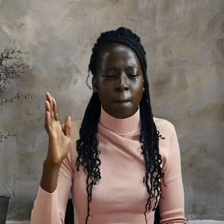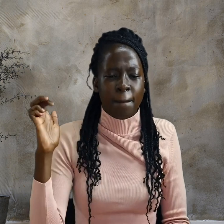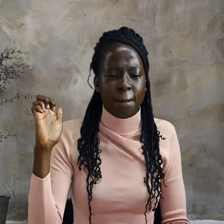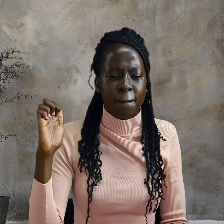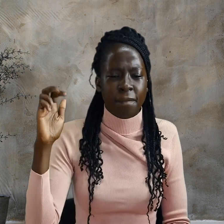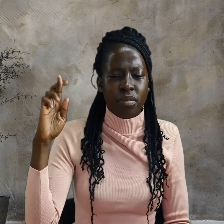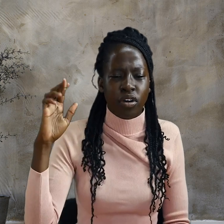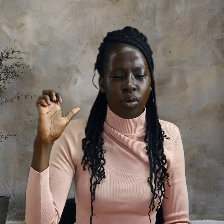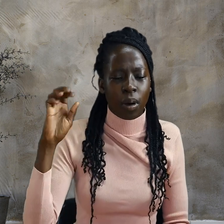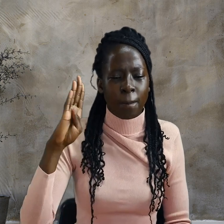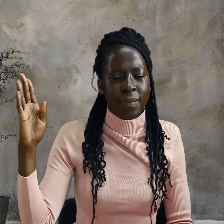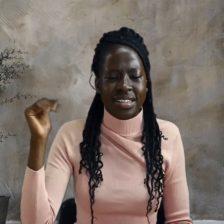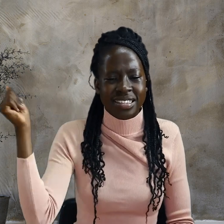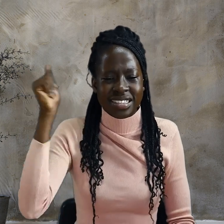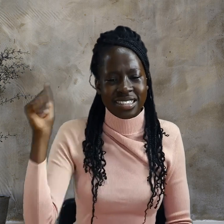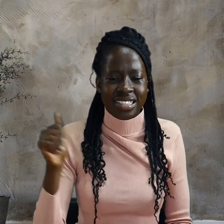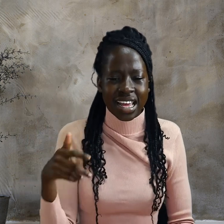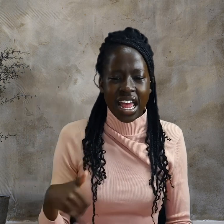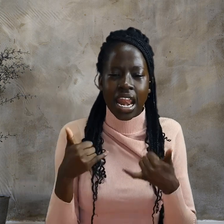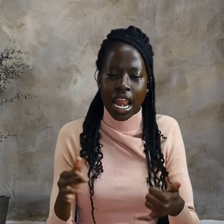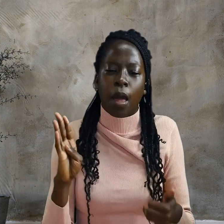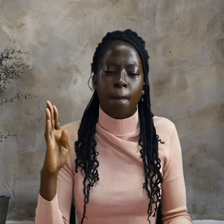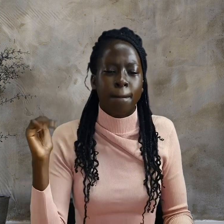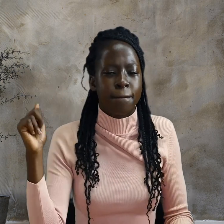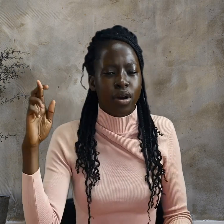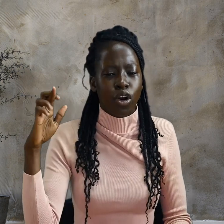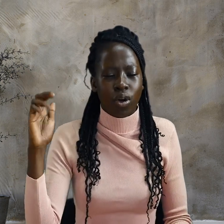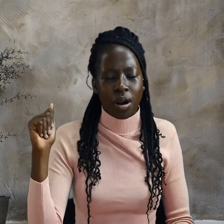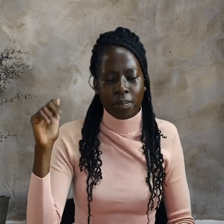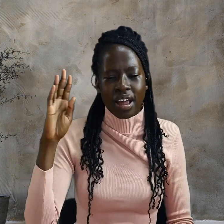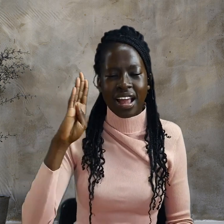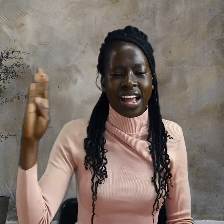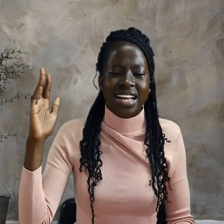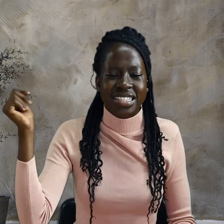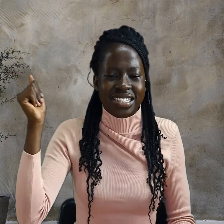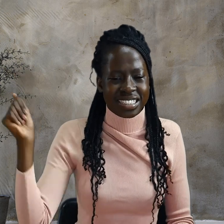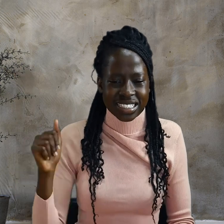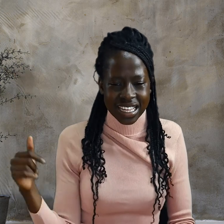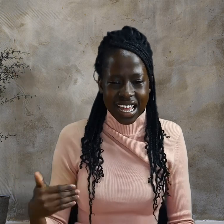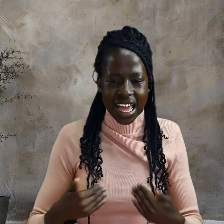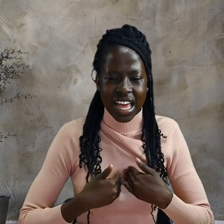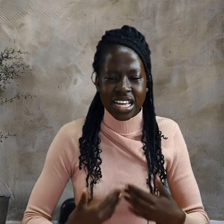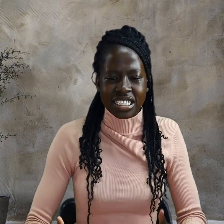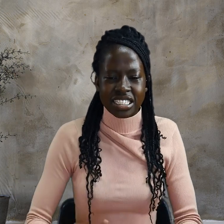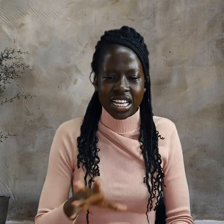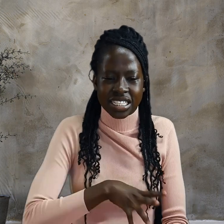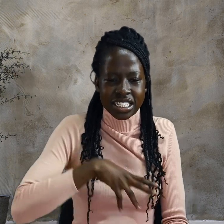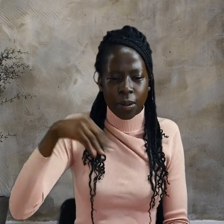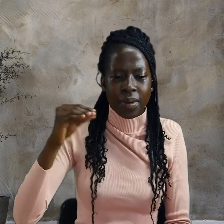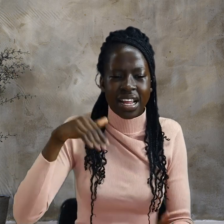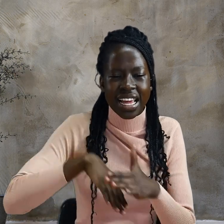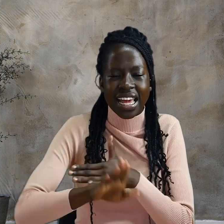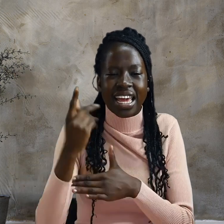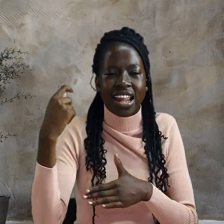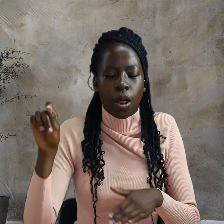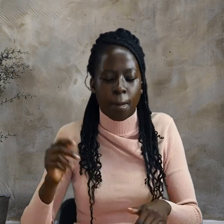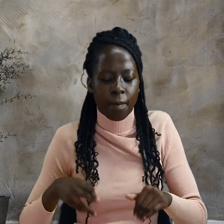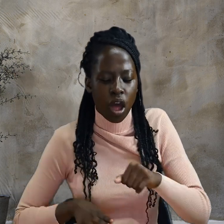Now, Barabbas had taken part in an uprising. And, both